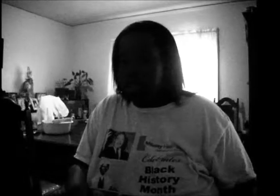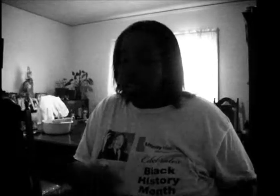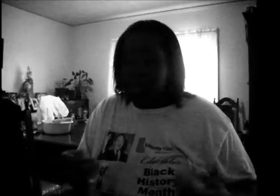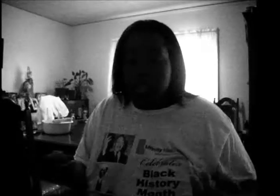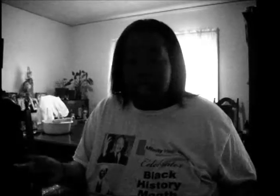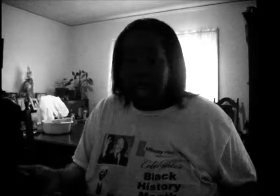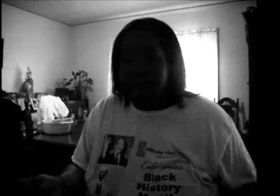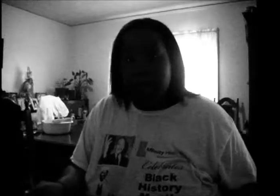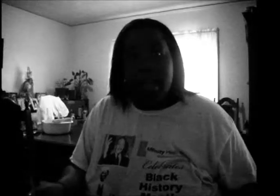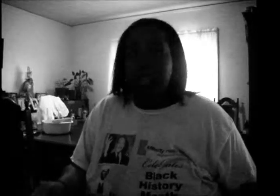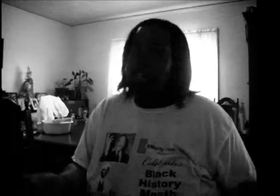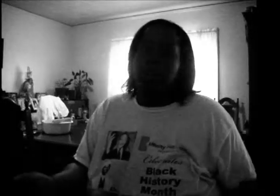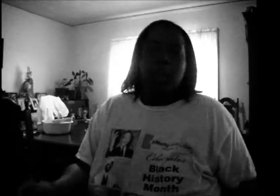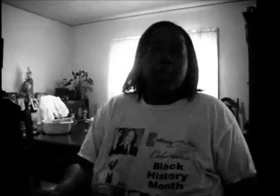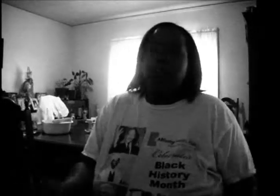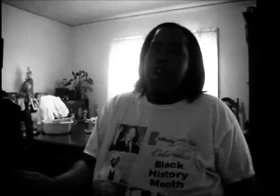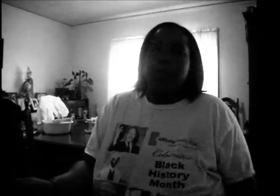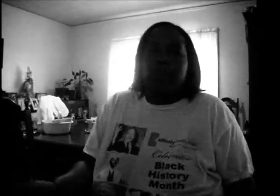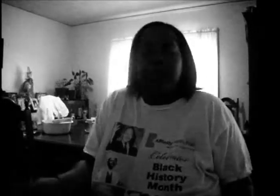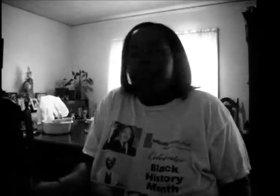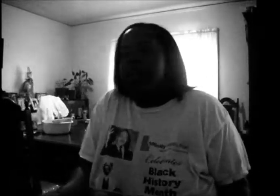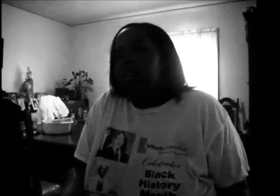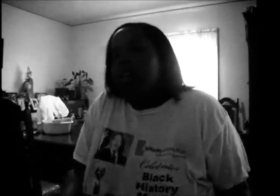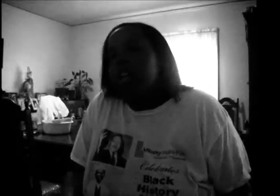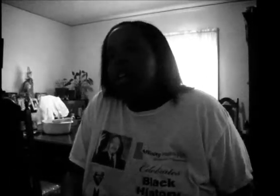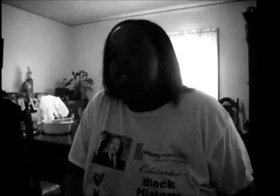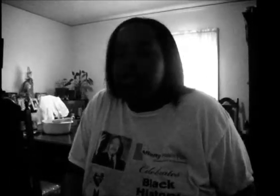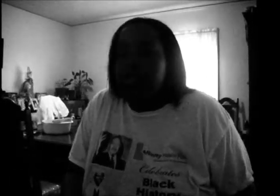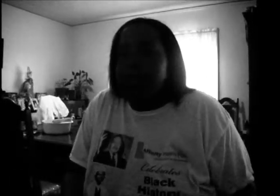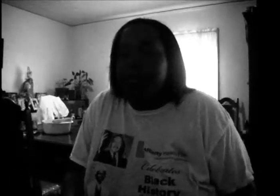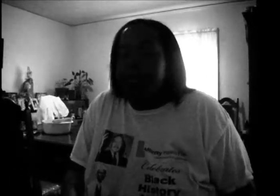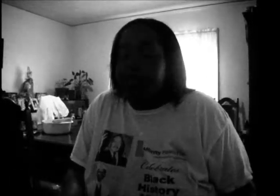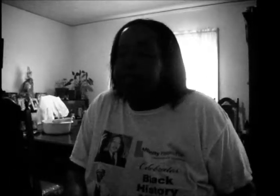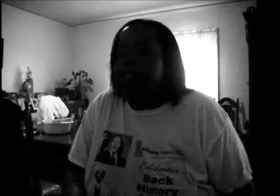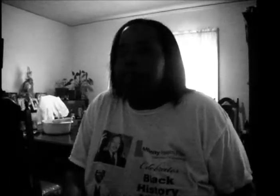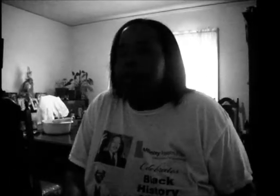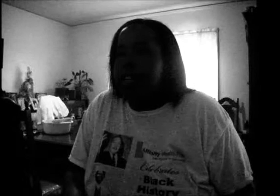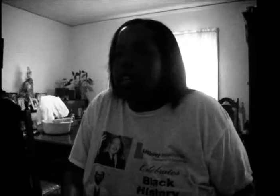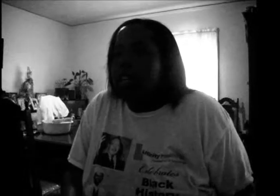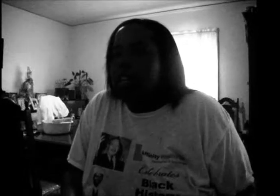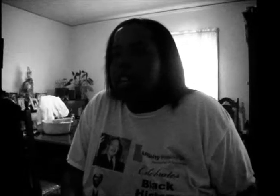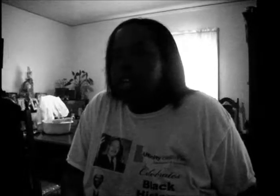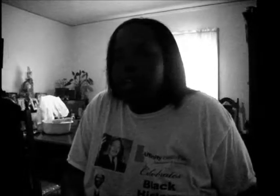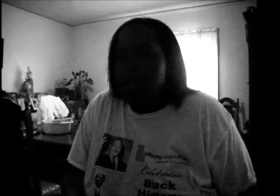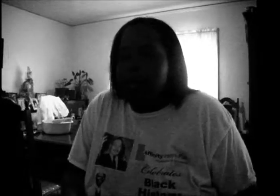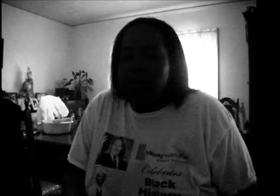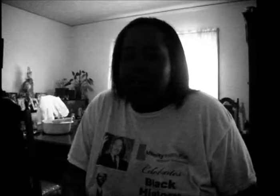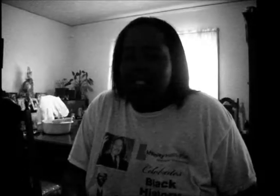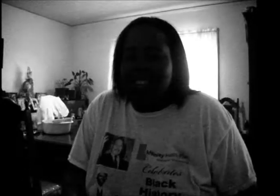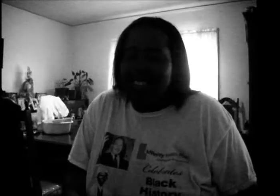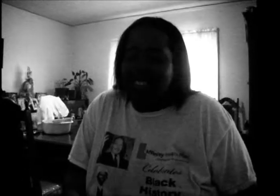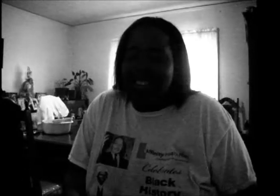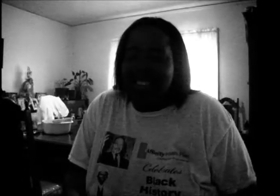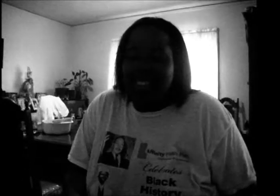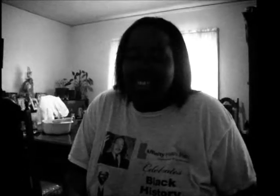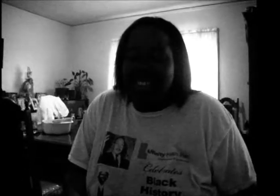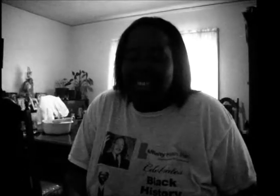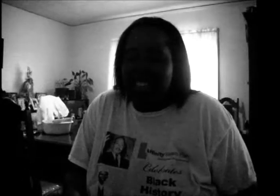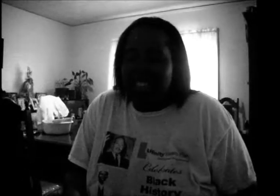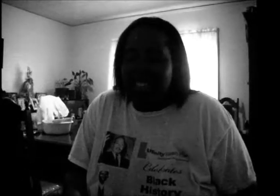She's talking about how I met. Go, go, girl. Do y'all do it. But, I'm not going to say that. I just